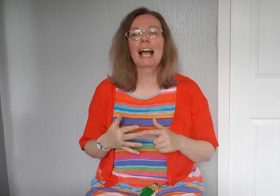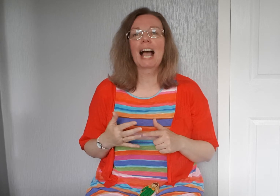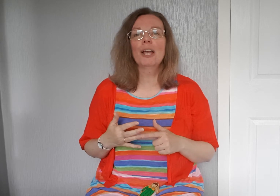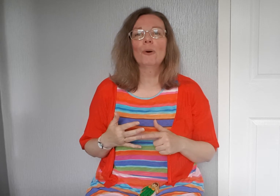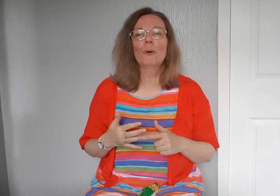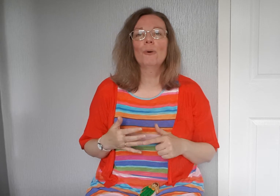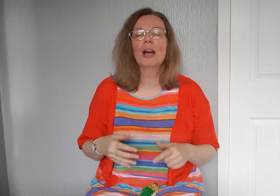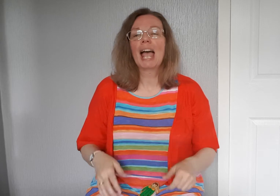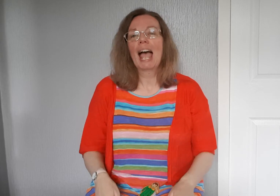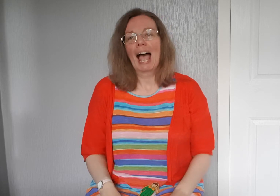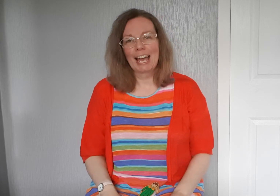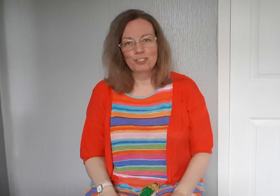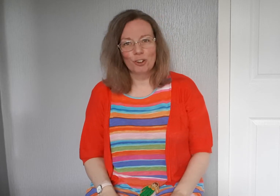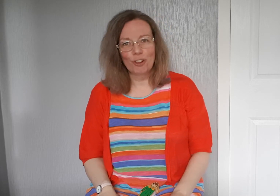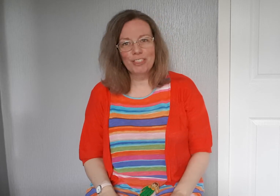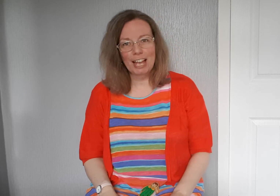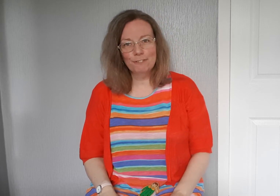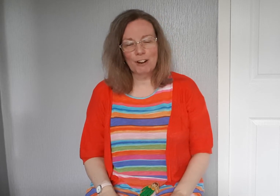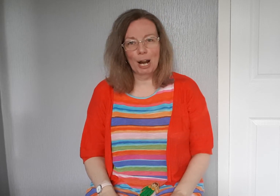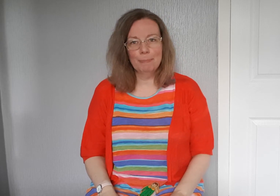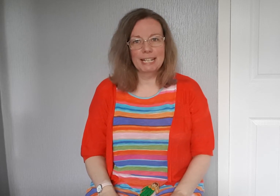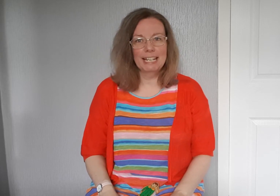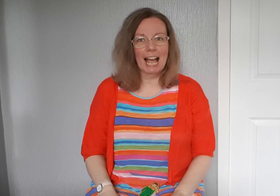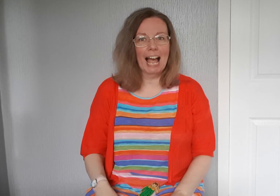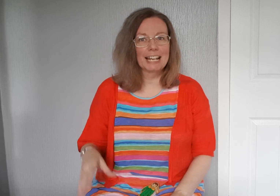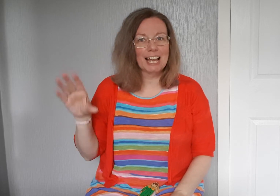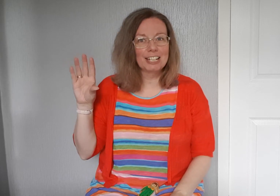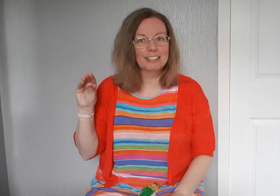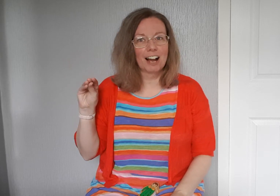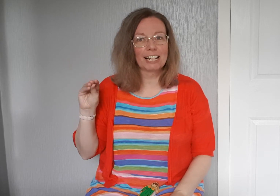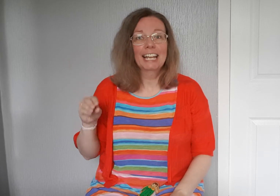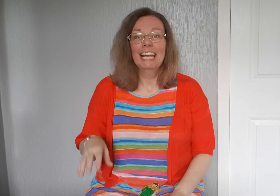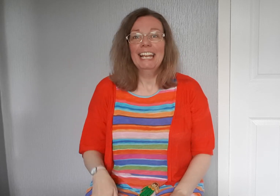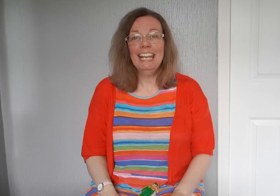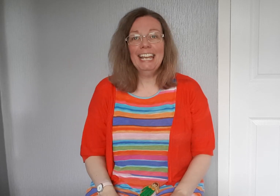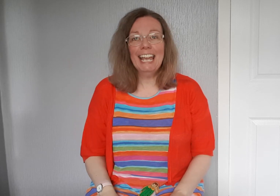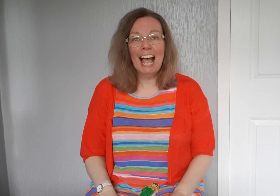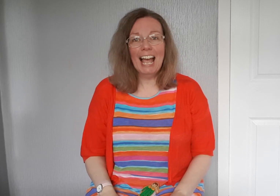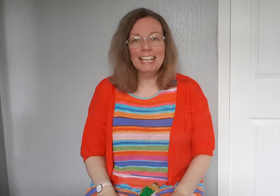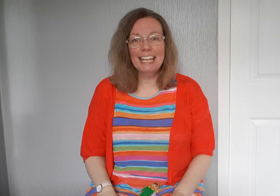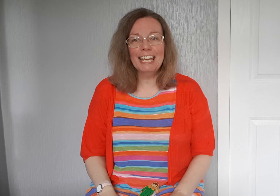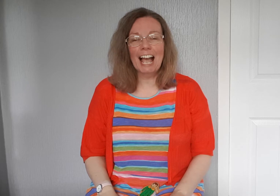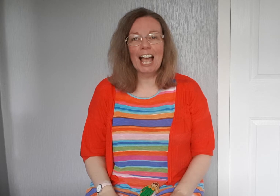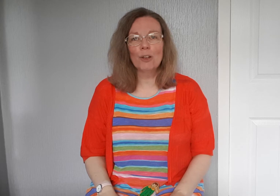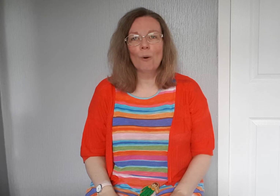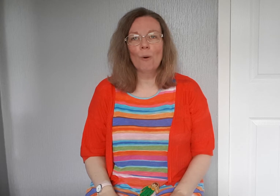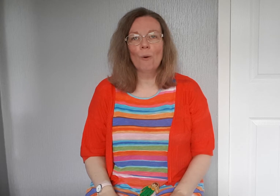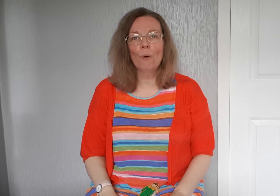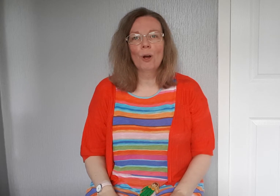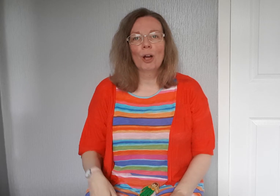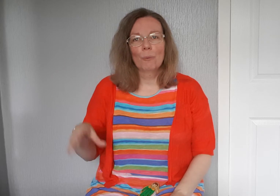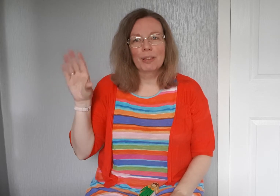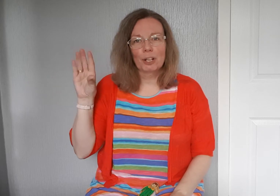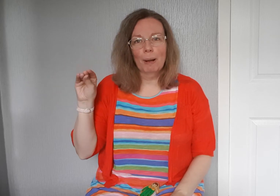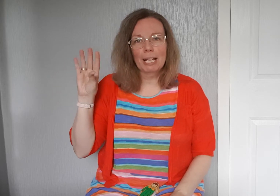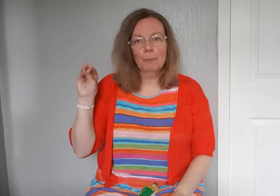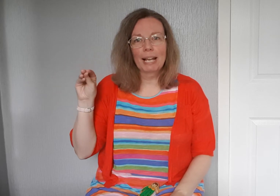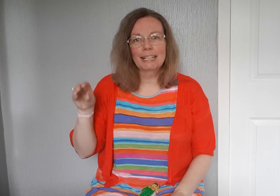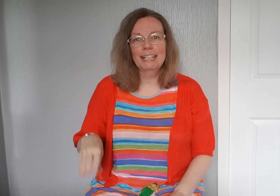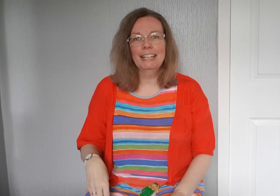-I-O. And on that farm he had a duck. E-I-E-I-O. With a quack quack here